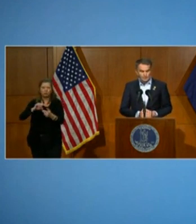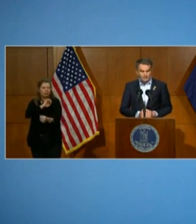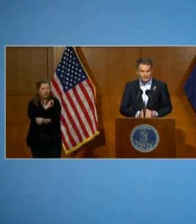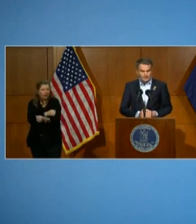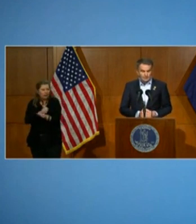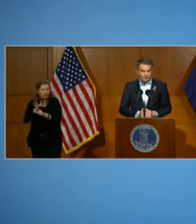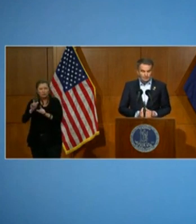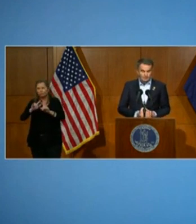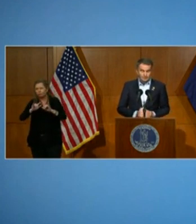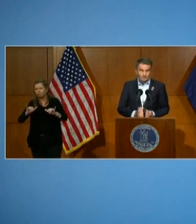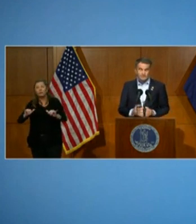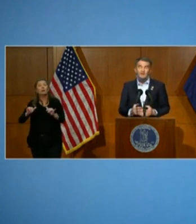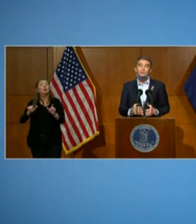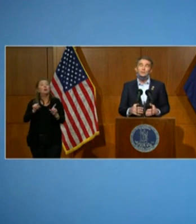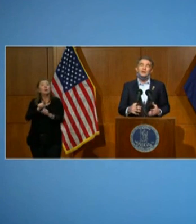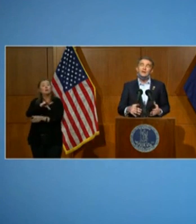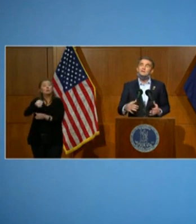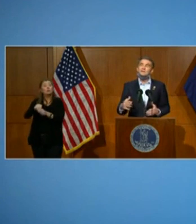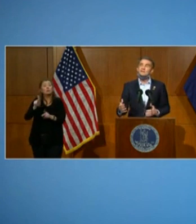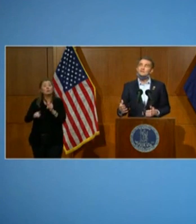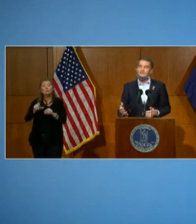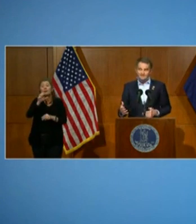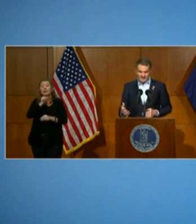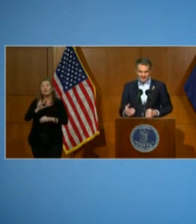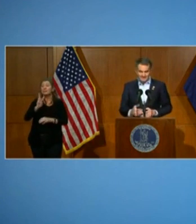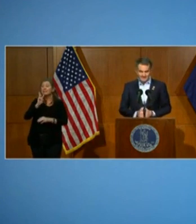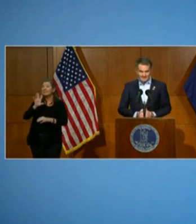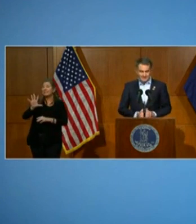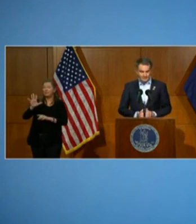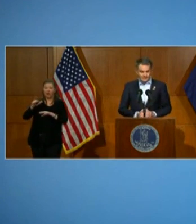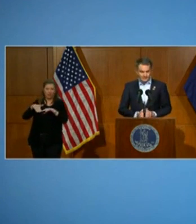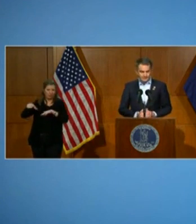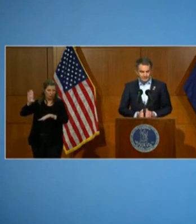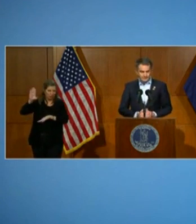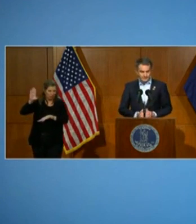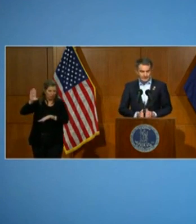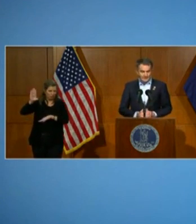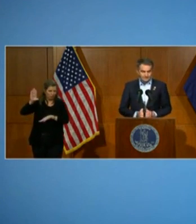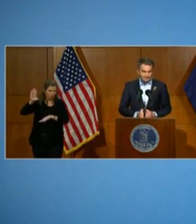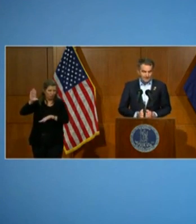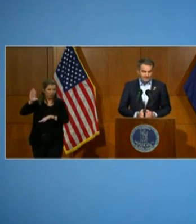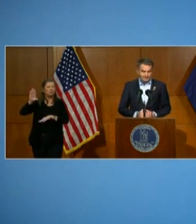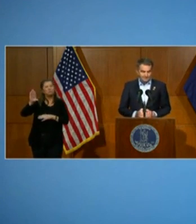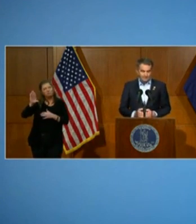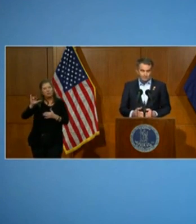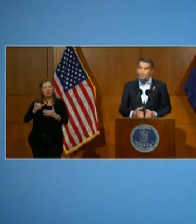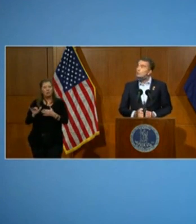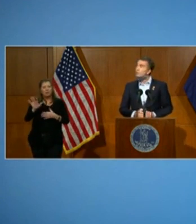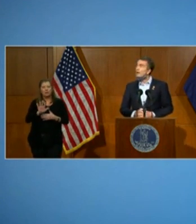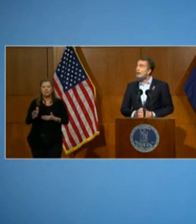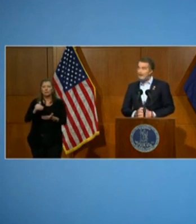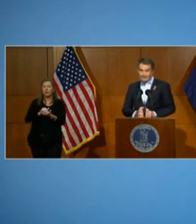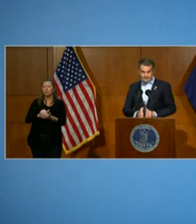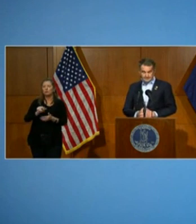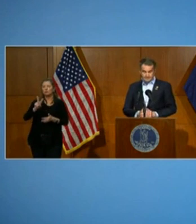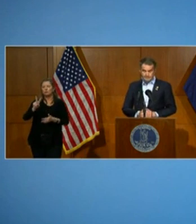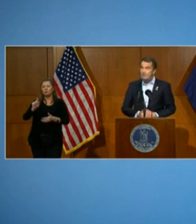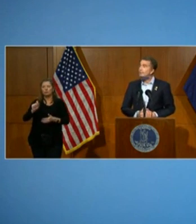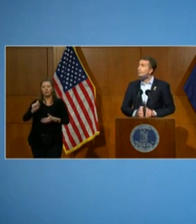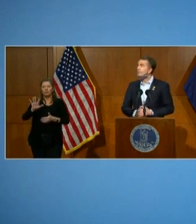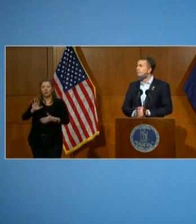and more. It also includes everyone age 65 and over, and that's about another 2.5